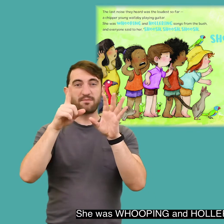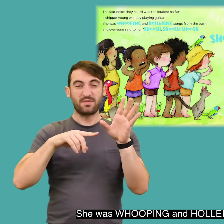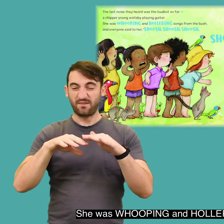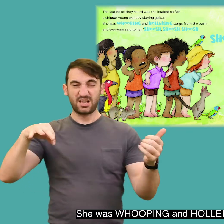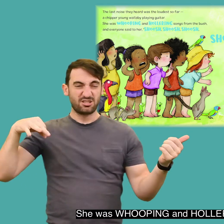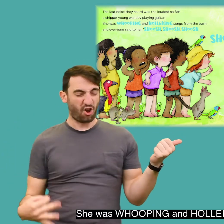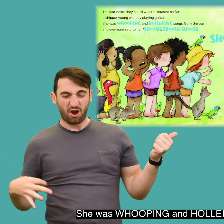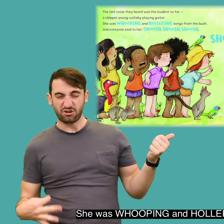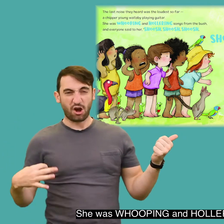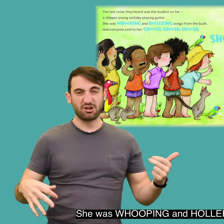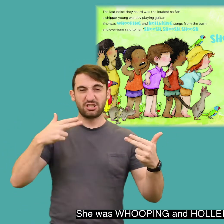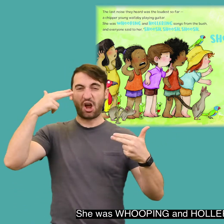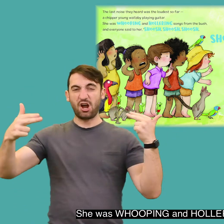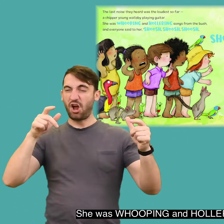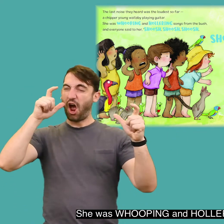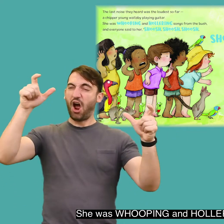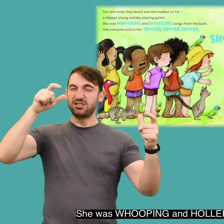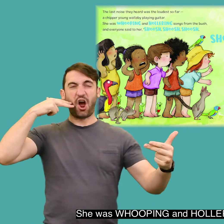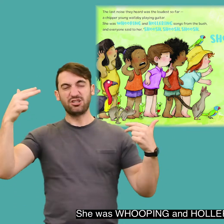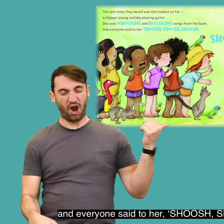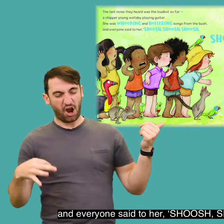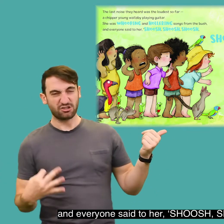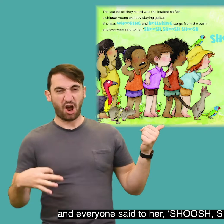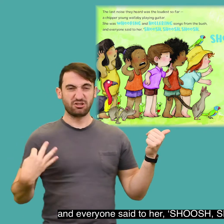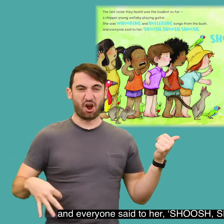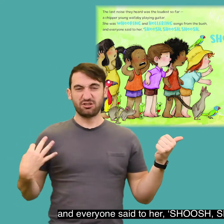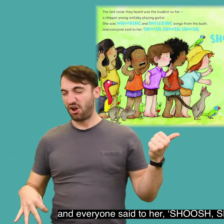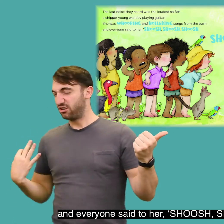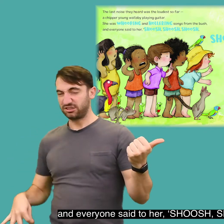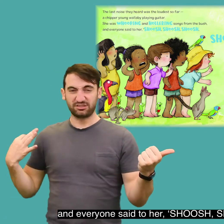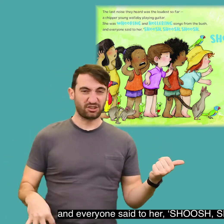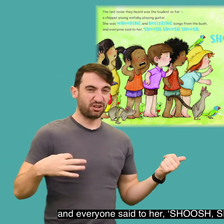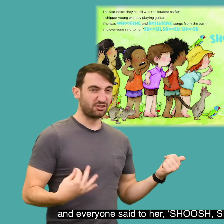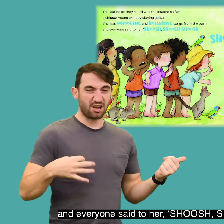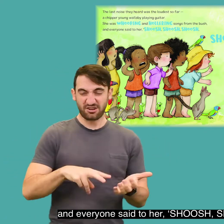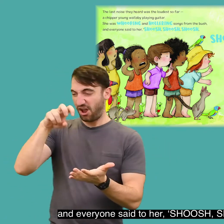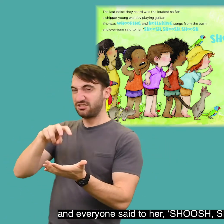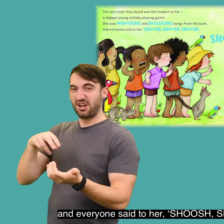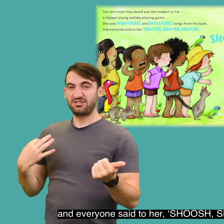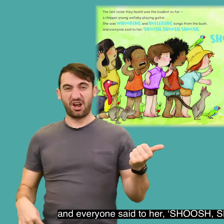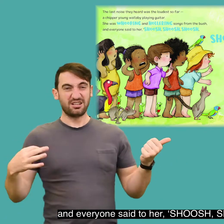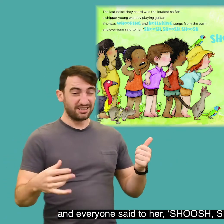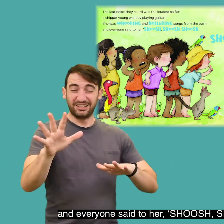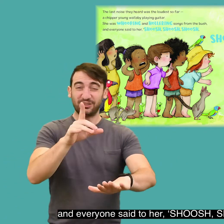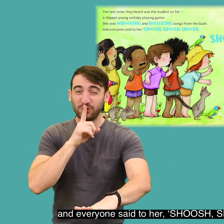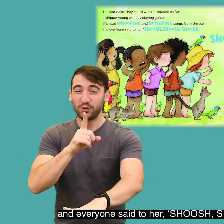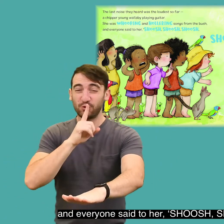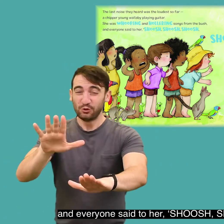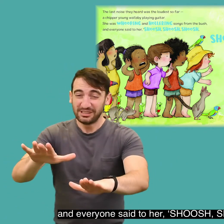was hooping and hollering songs from the bush and everyone said to her, shush, shush, shush,